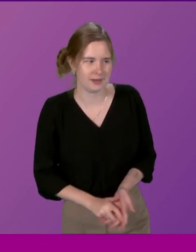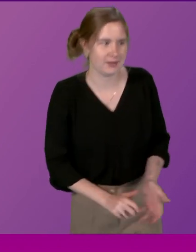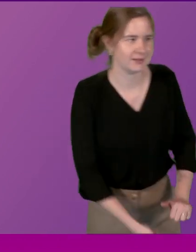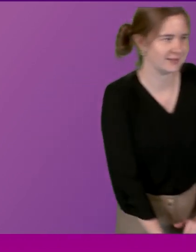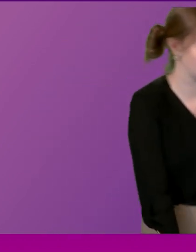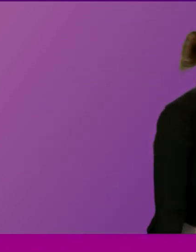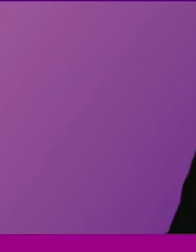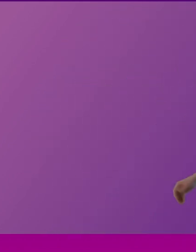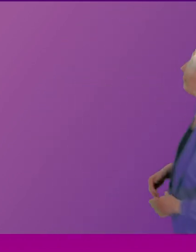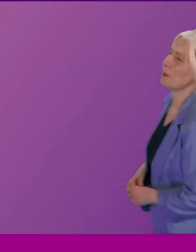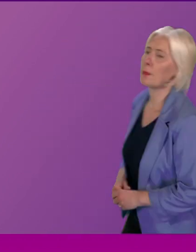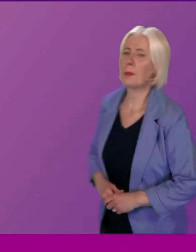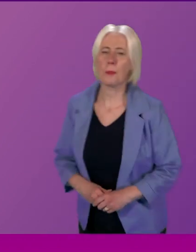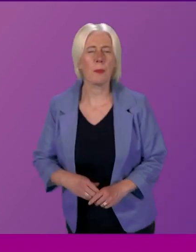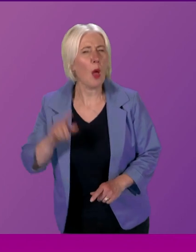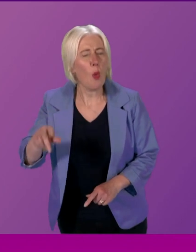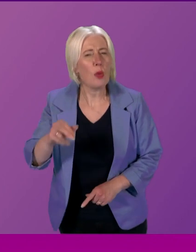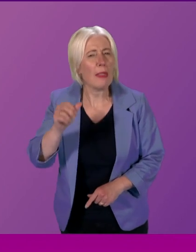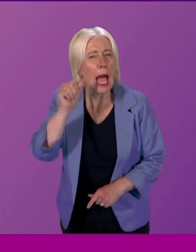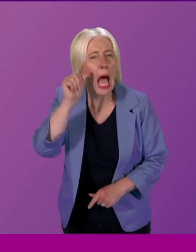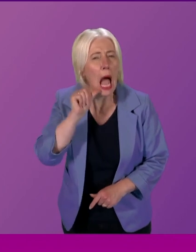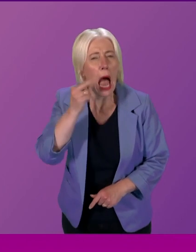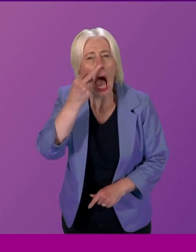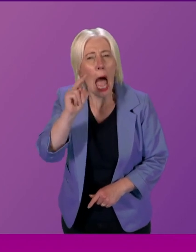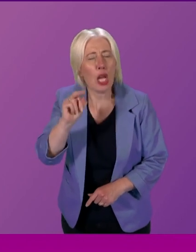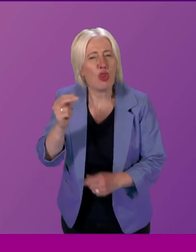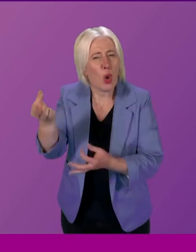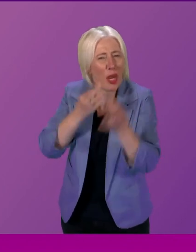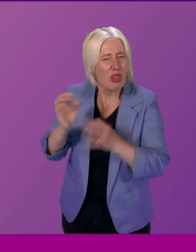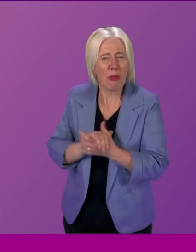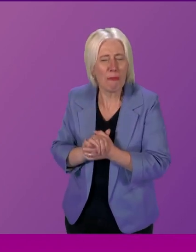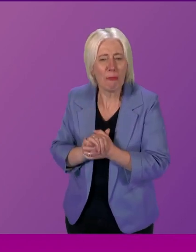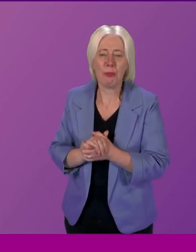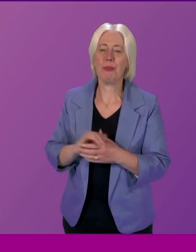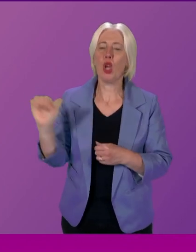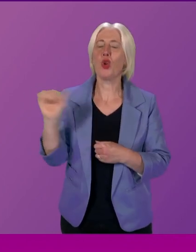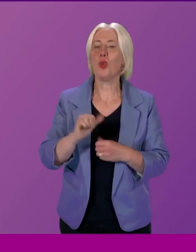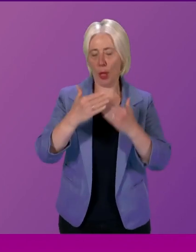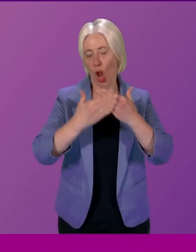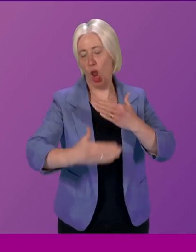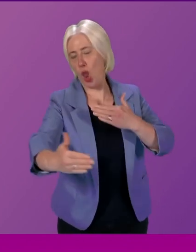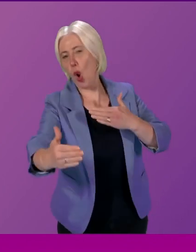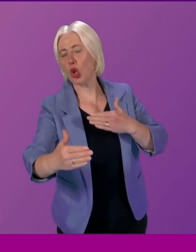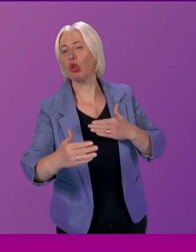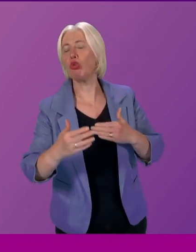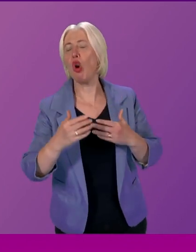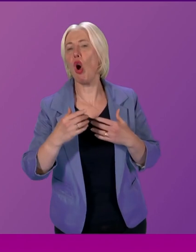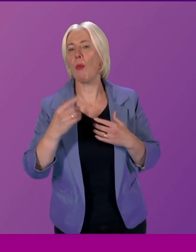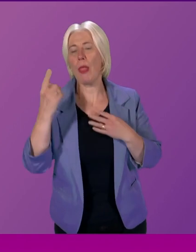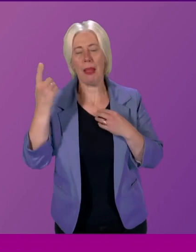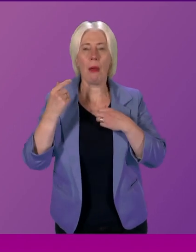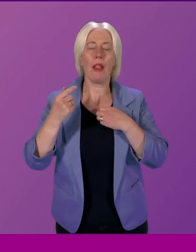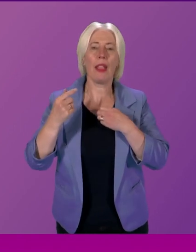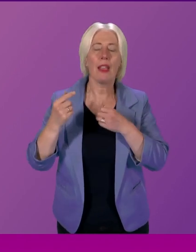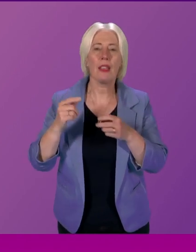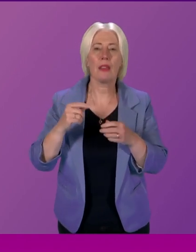was that a trick question I agree we should take a longer term view I think many of us find that difficult with the election only